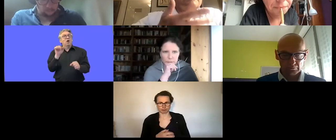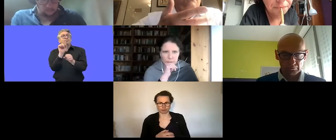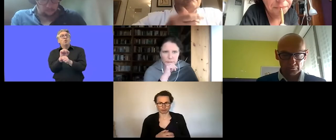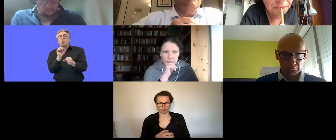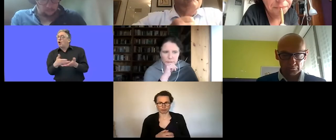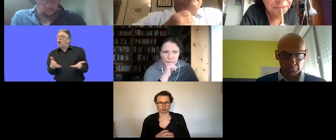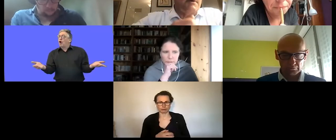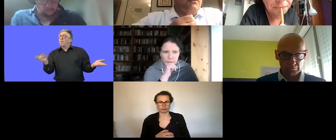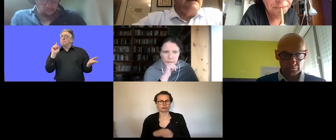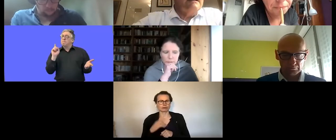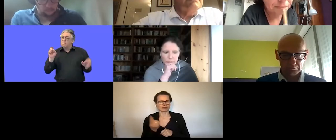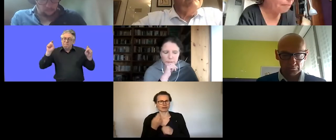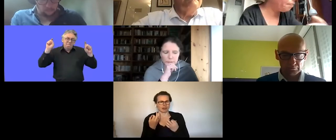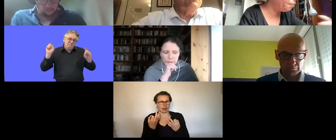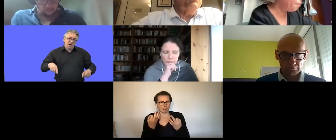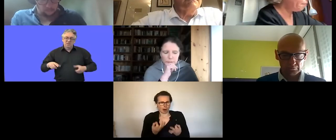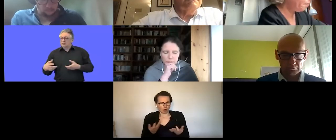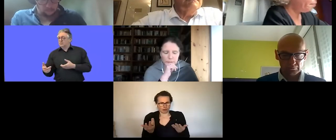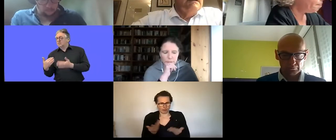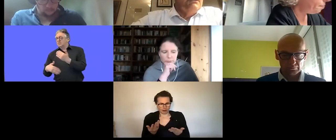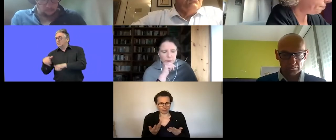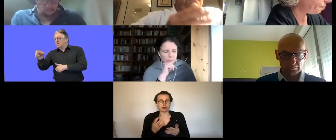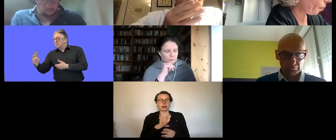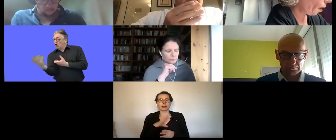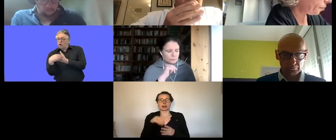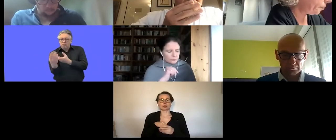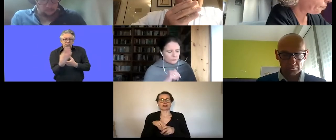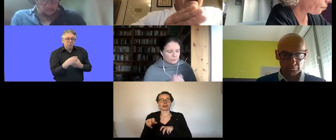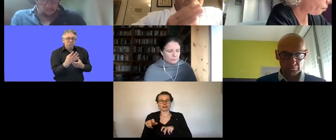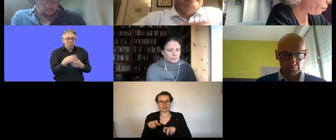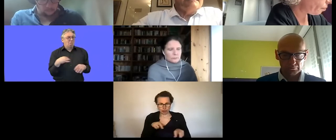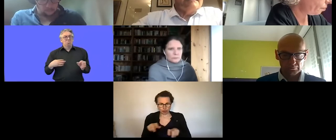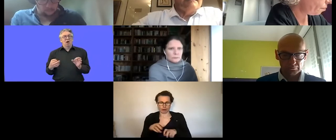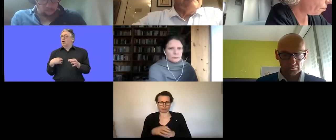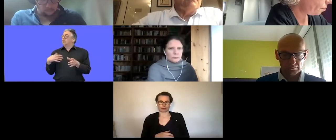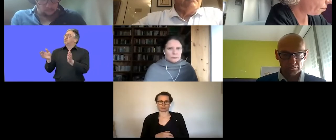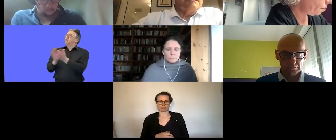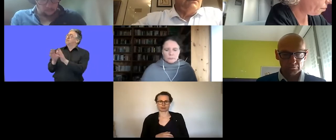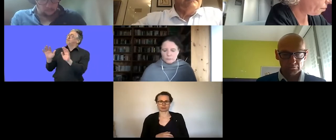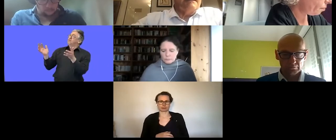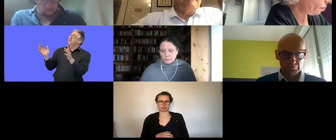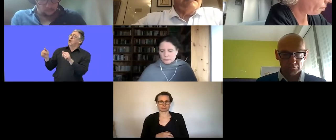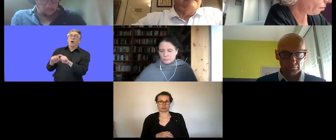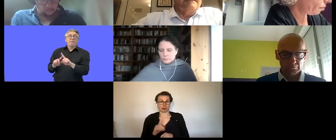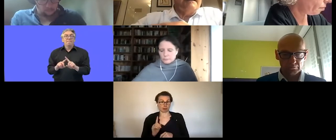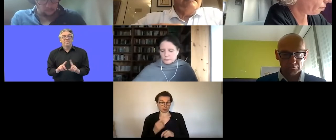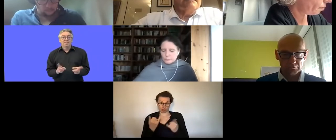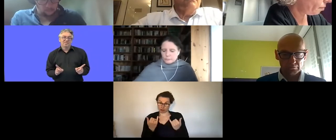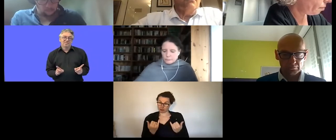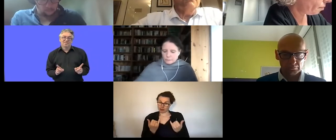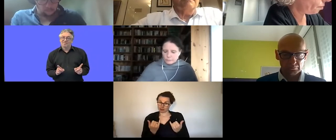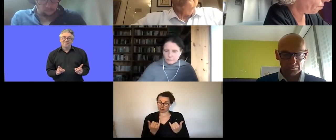but what we need today above all is inclusive um